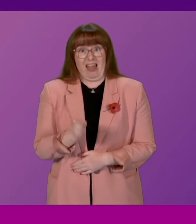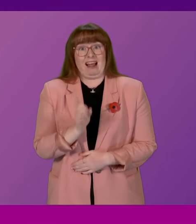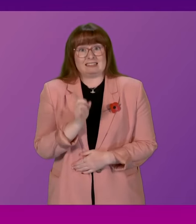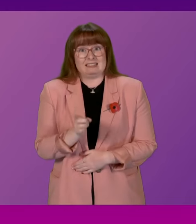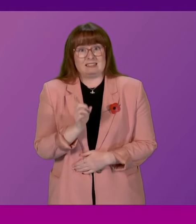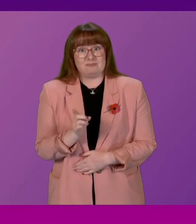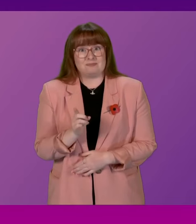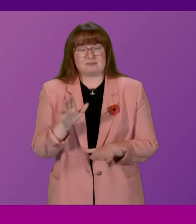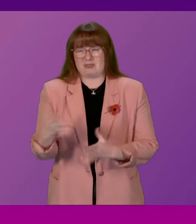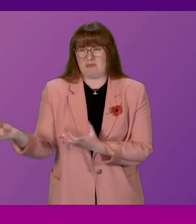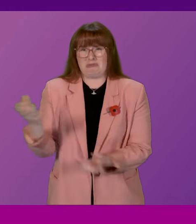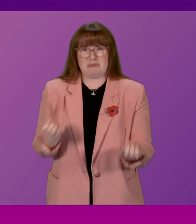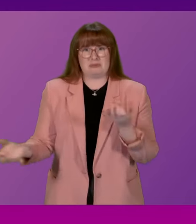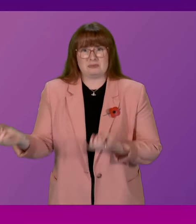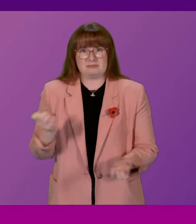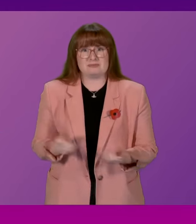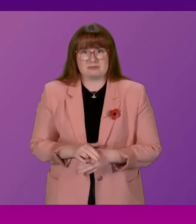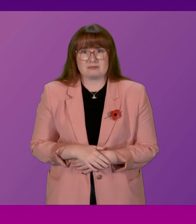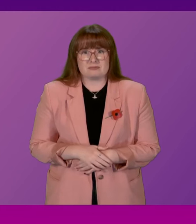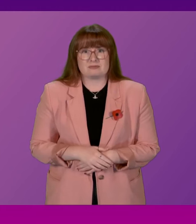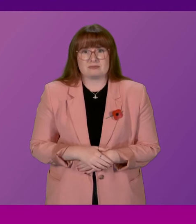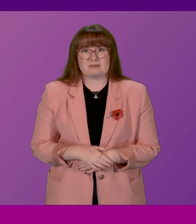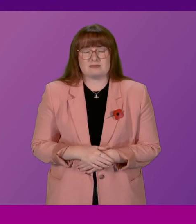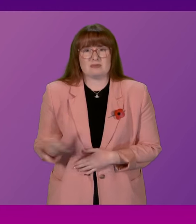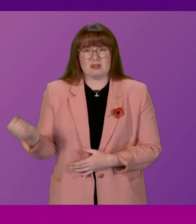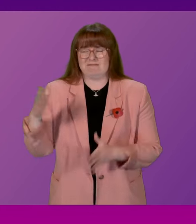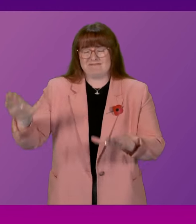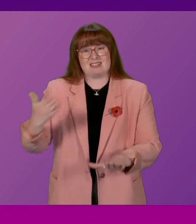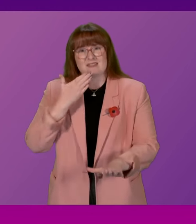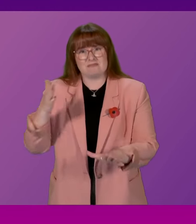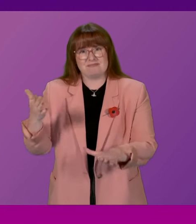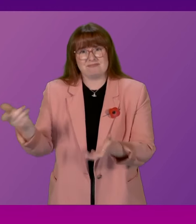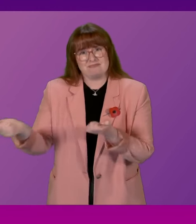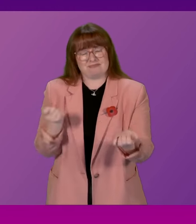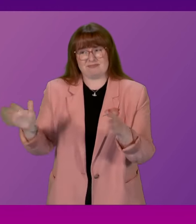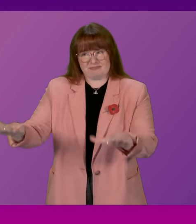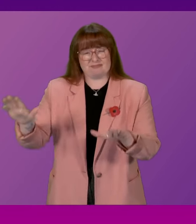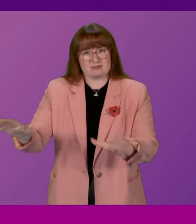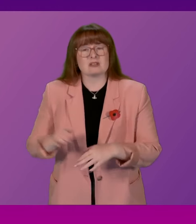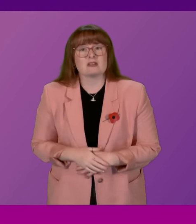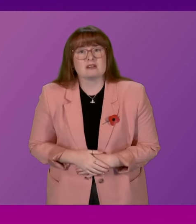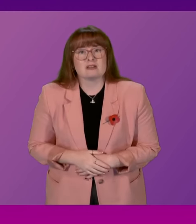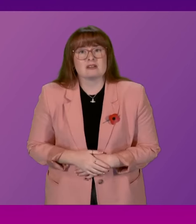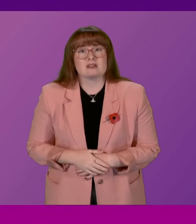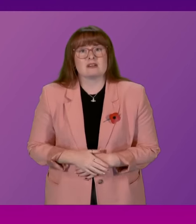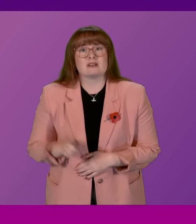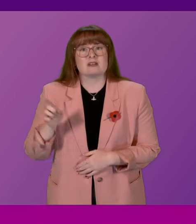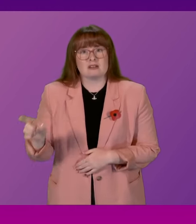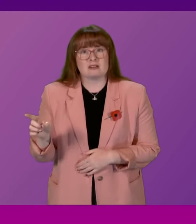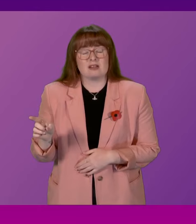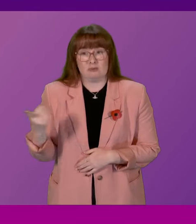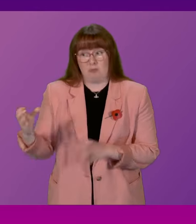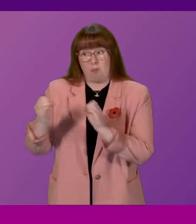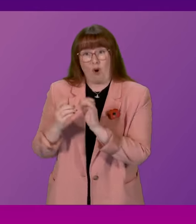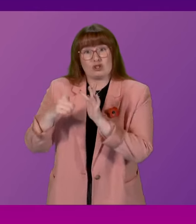course presiding officer, that of course presiding officer, was none other than Boris Johnson,